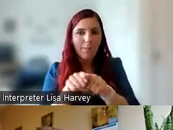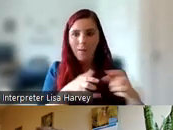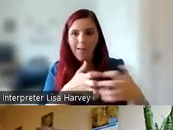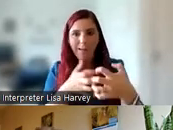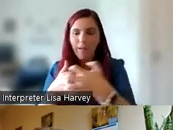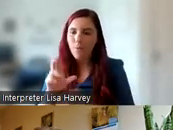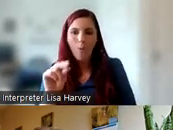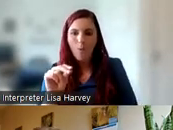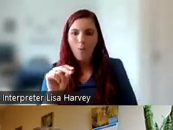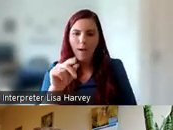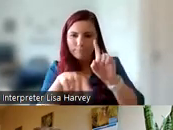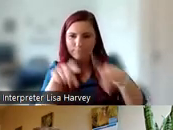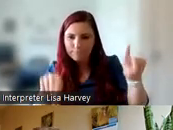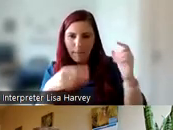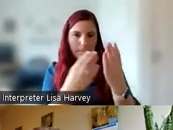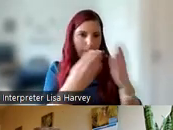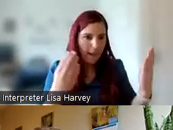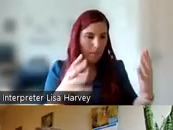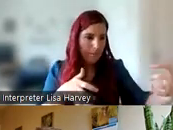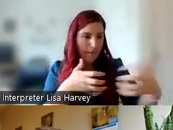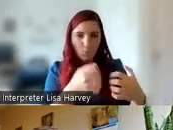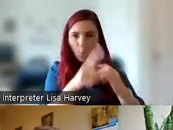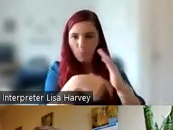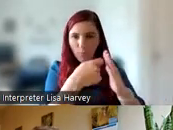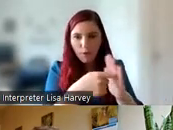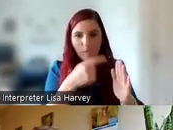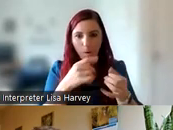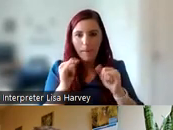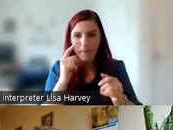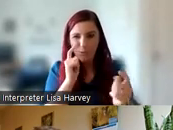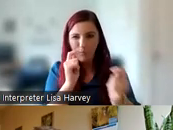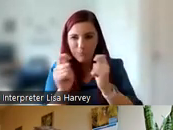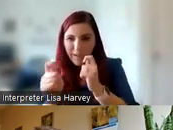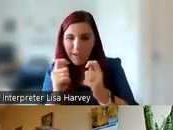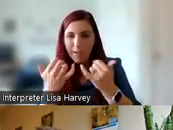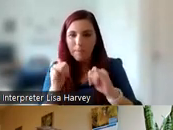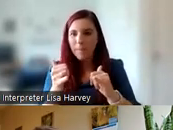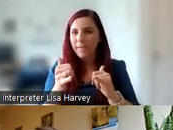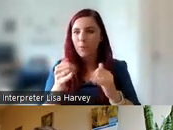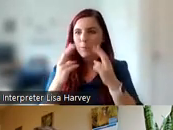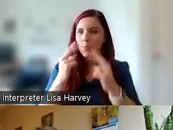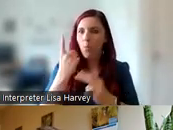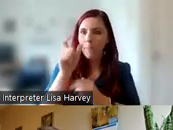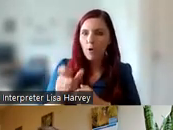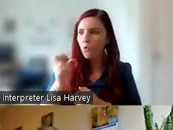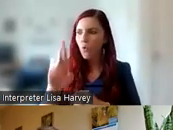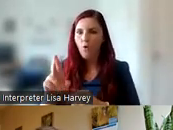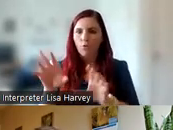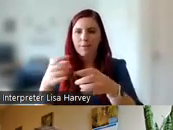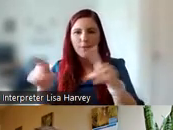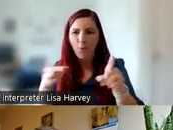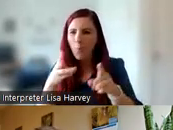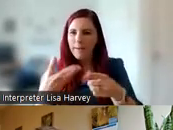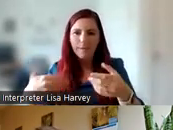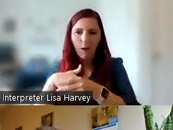suited that particular project that I spoke about there, but a panel isn't always what suits a project. There are different ways of including people and